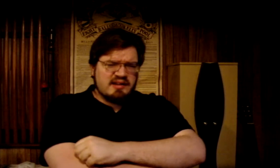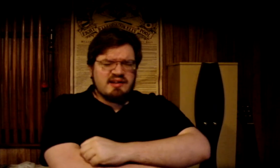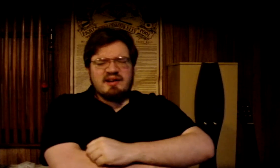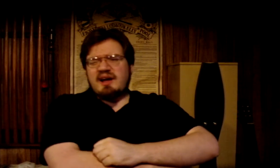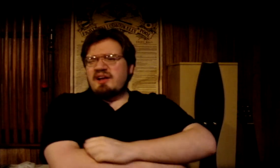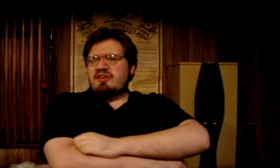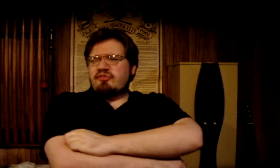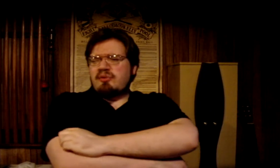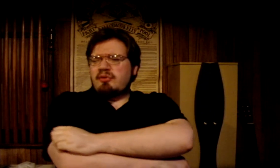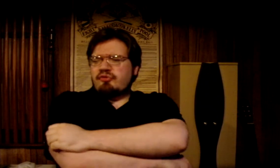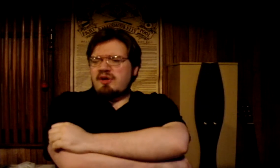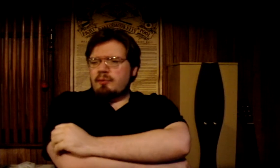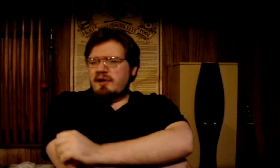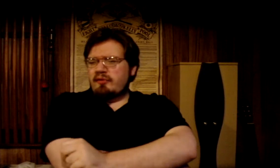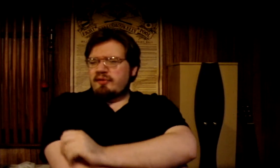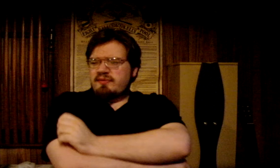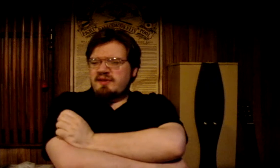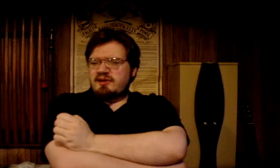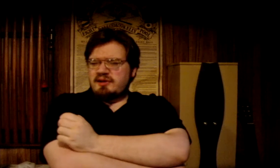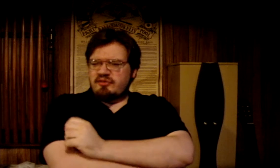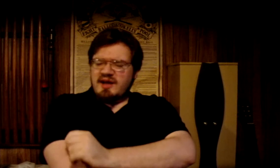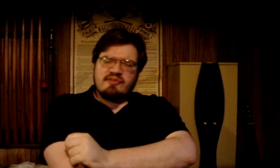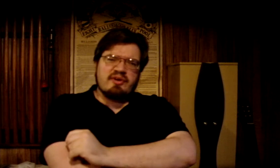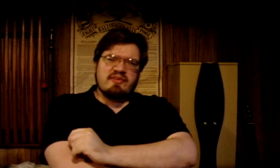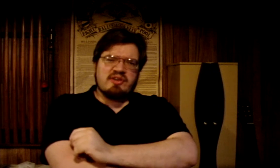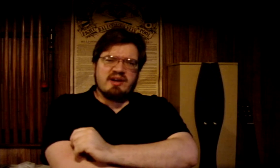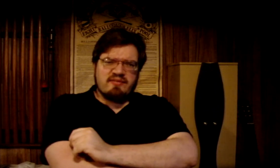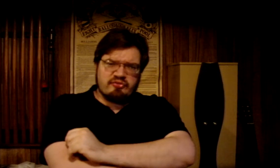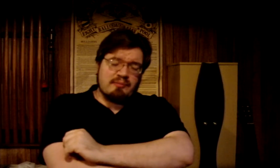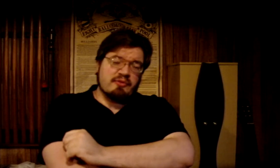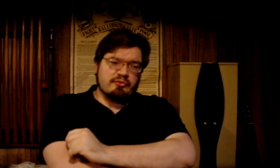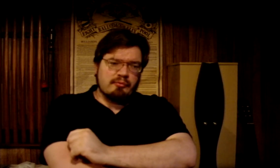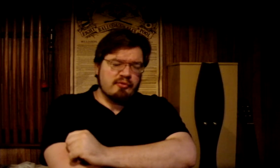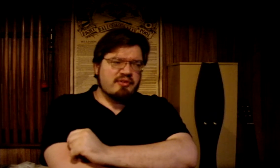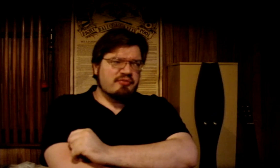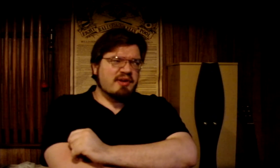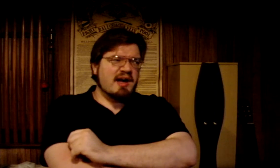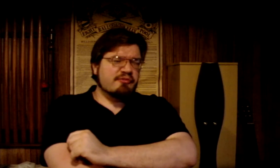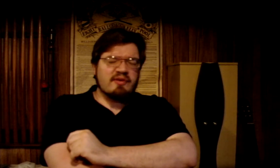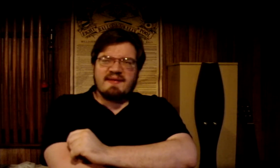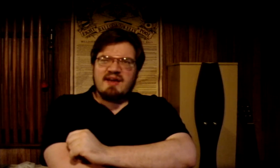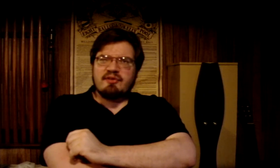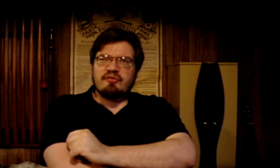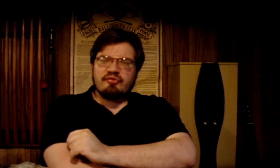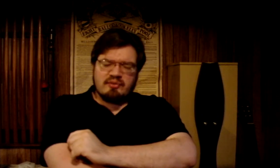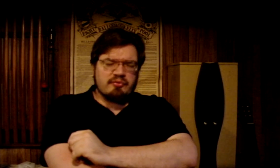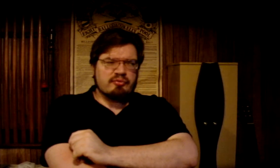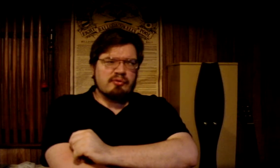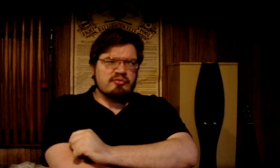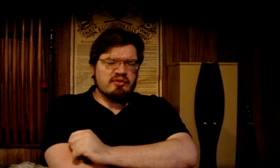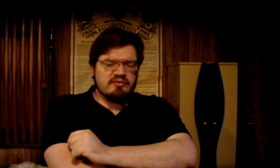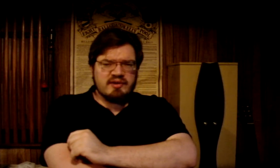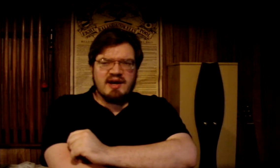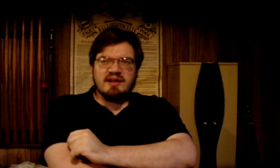So, and some people say, well, then if you can't find the data, then someone's removed it. If you can't find the evidence, then someone's removed it. If you can't,